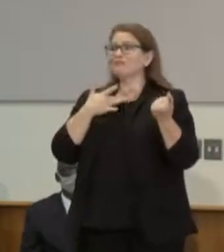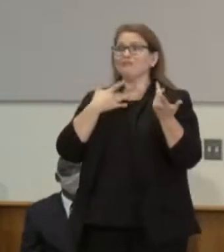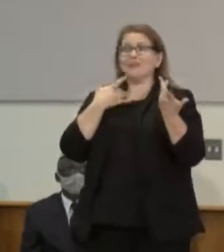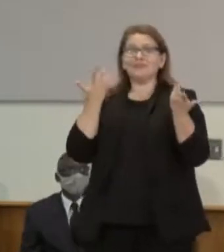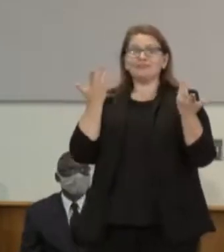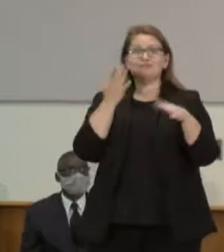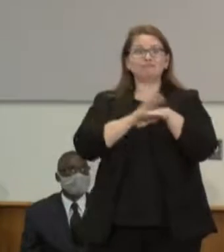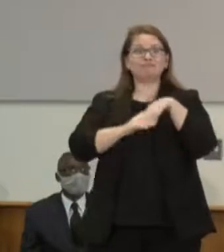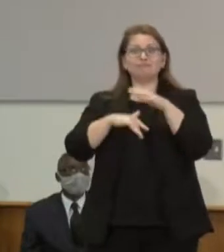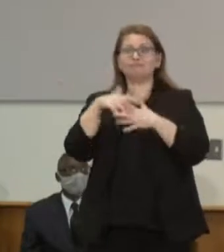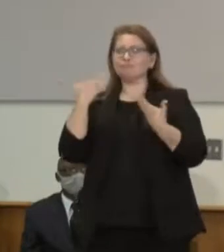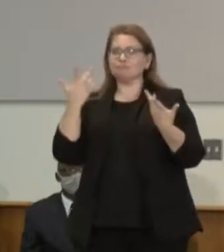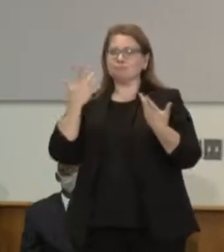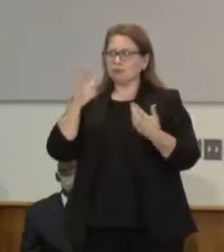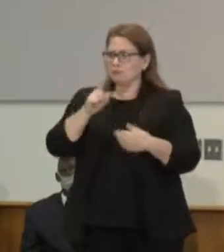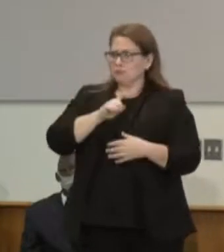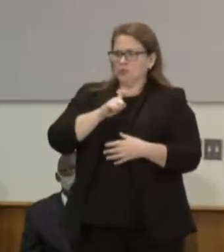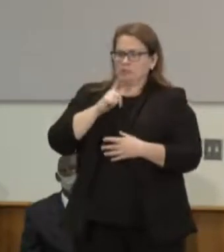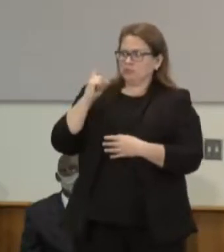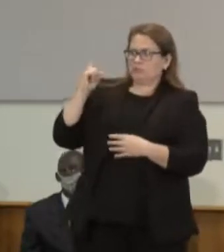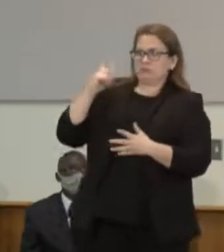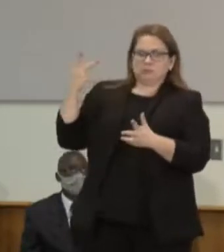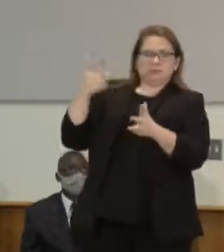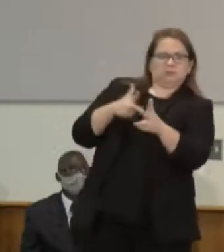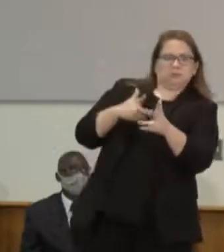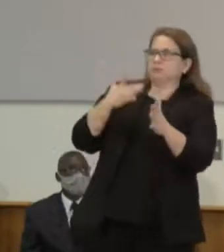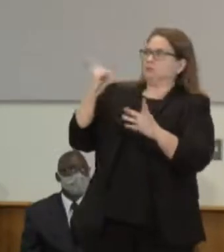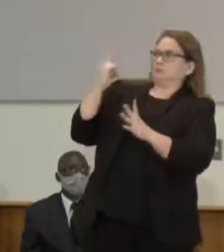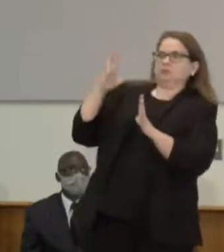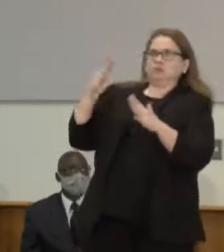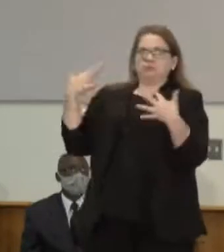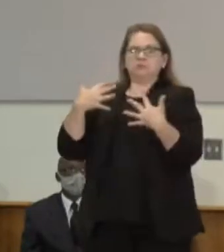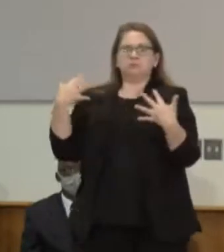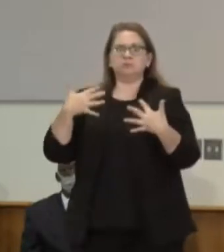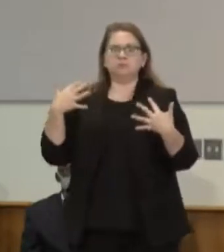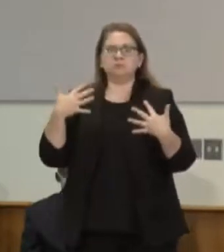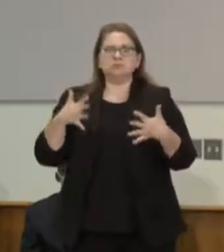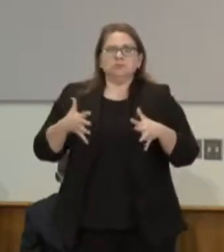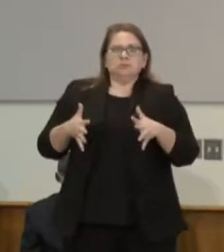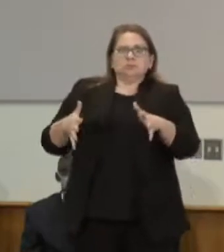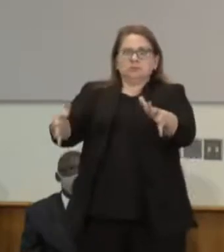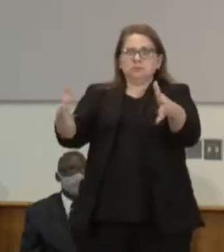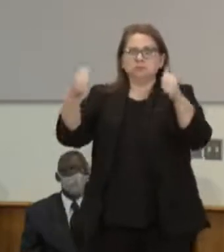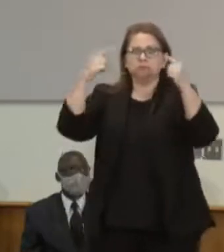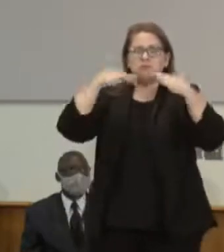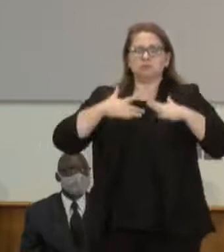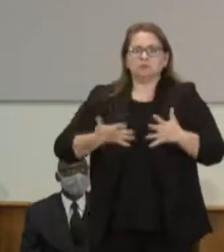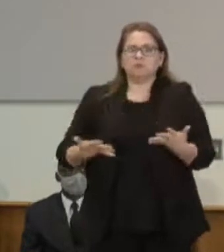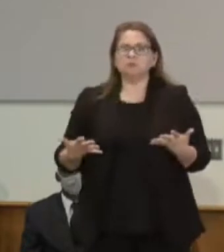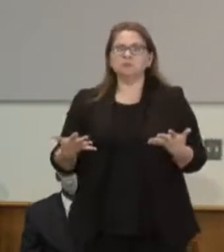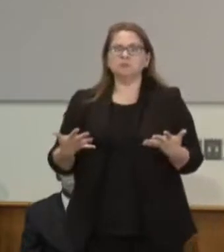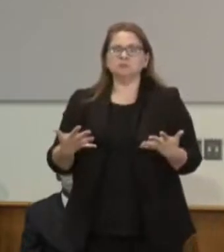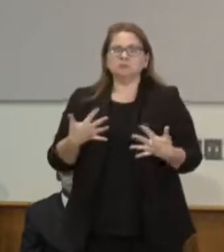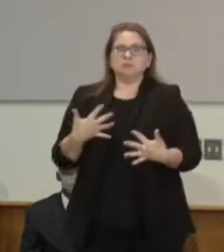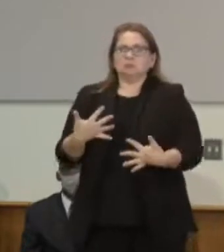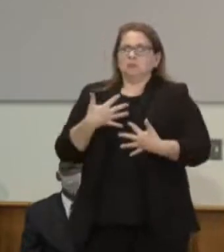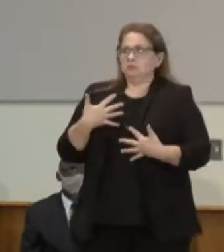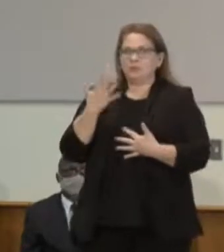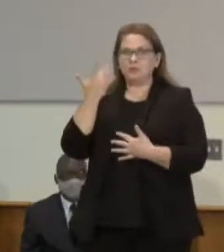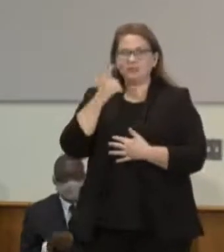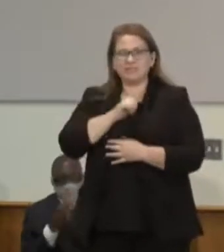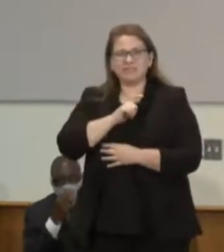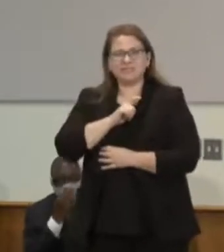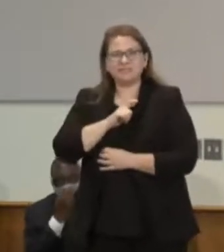come up behind us makes us tense, makes us sweat, makes us fearful, not because we're doing